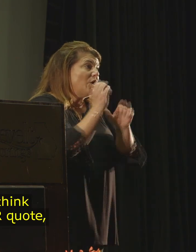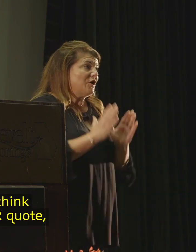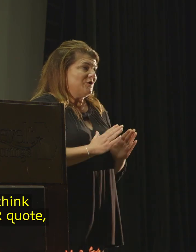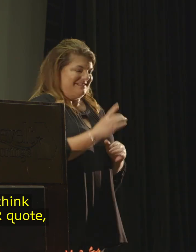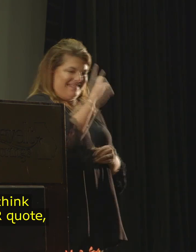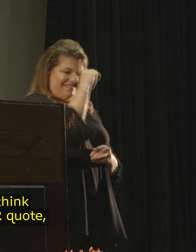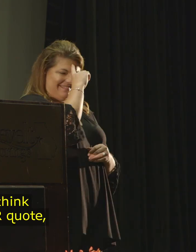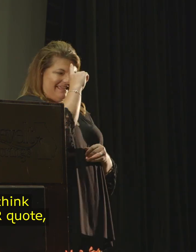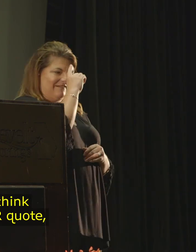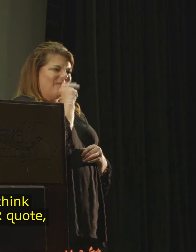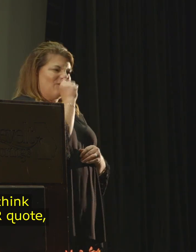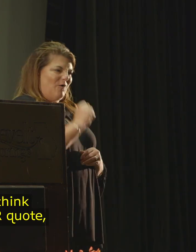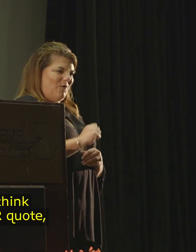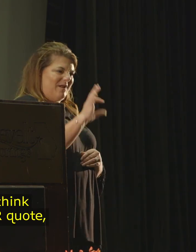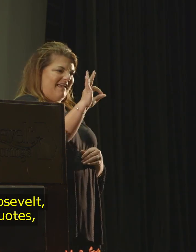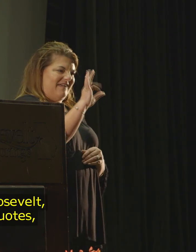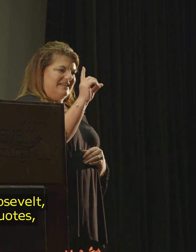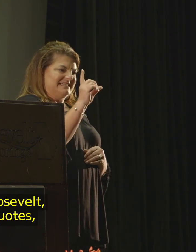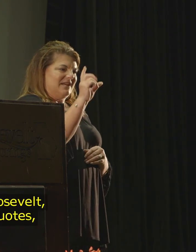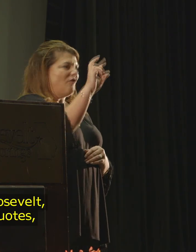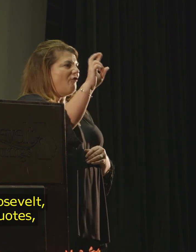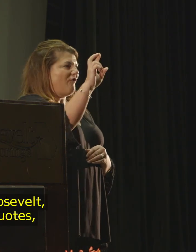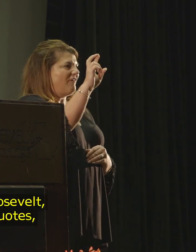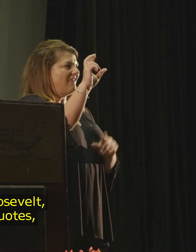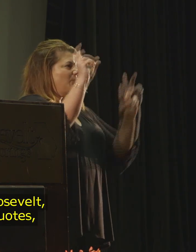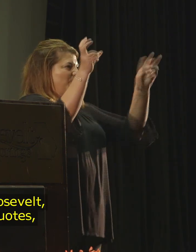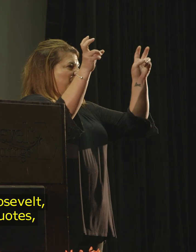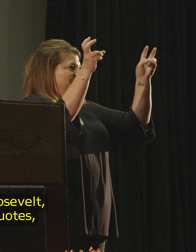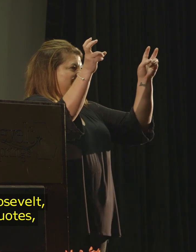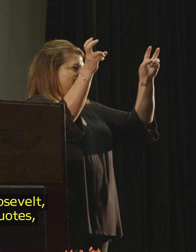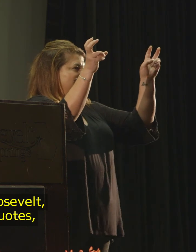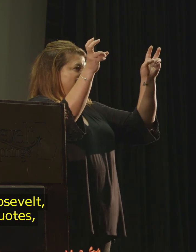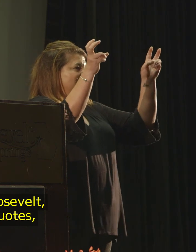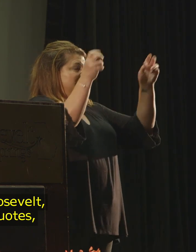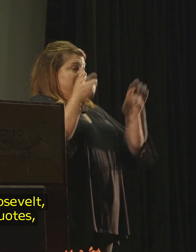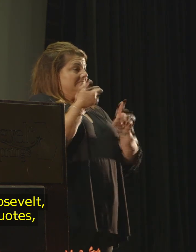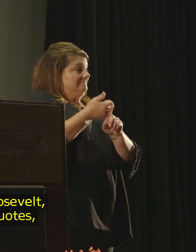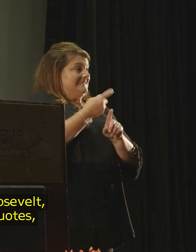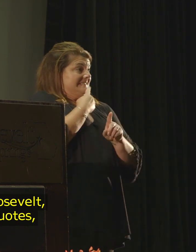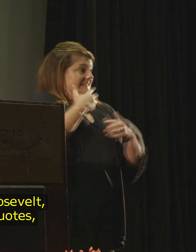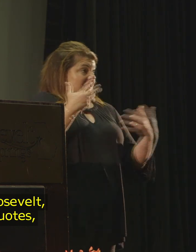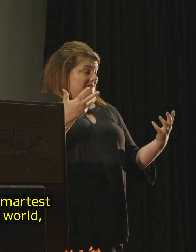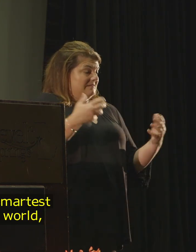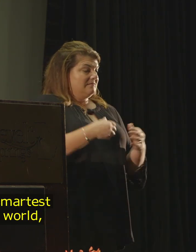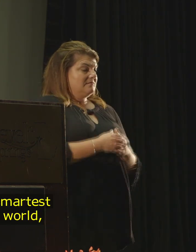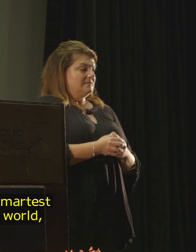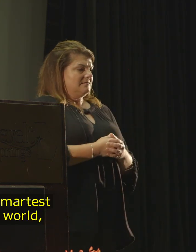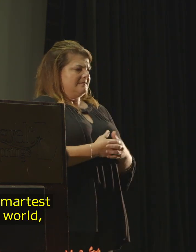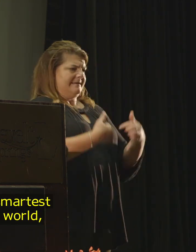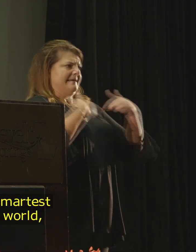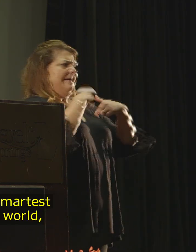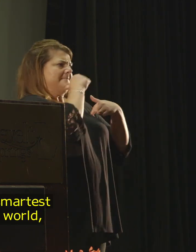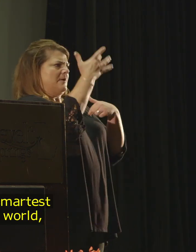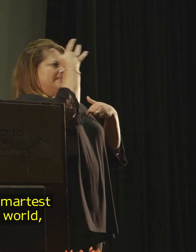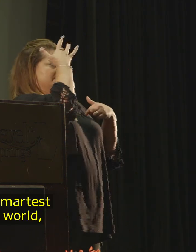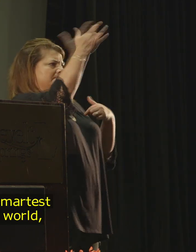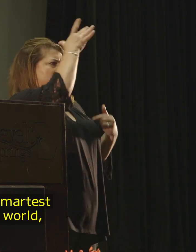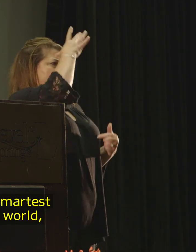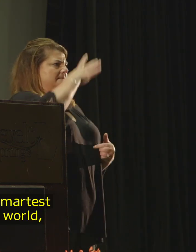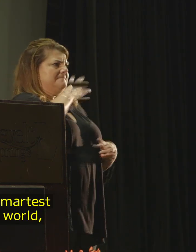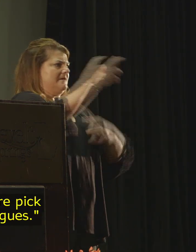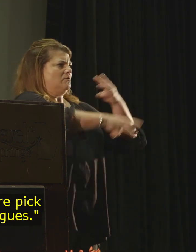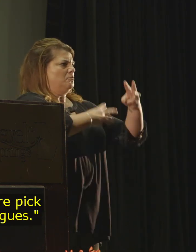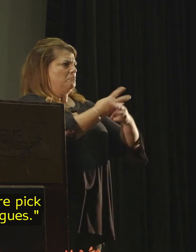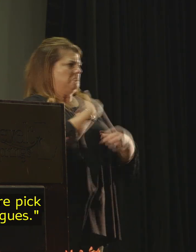old FDR quote, President Roosevelt, where he quotes, I'm not the smartest fellow in the world,